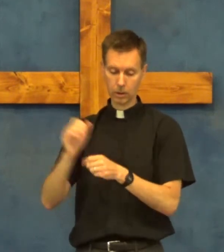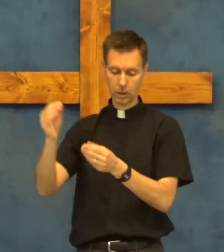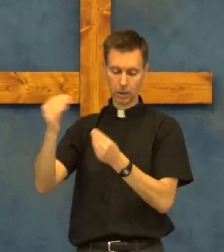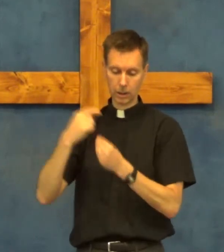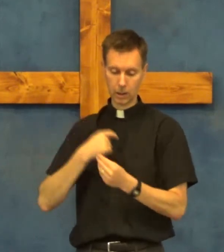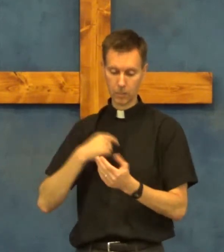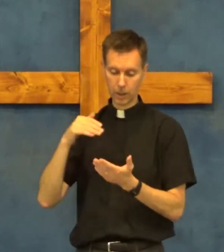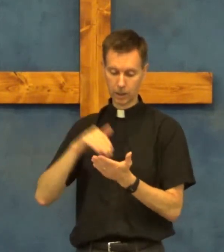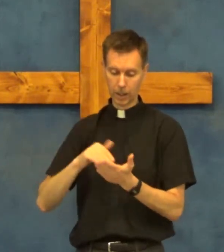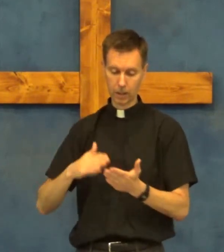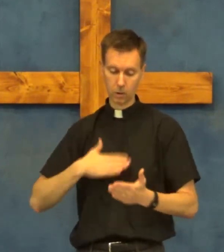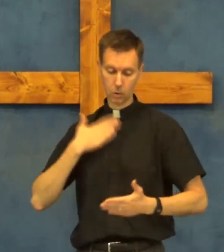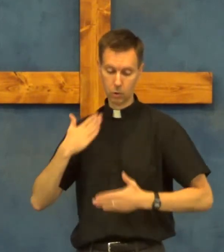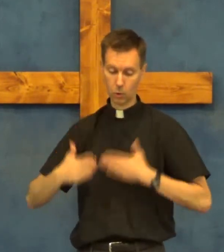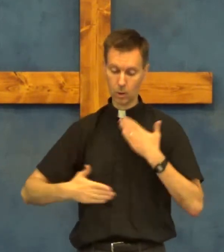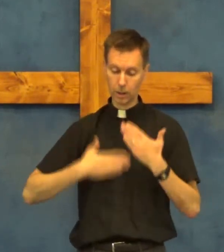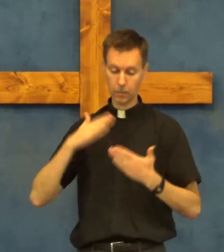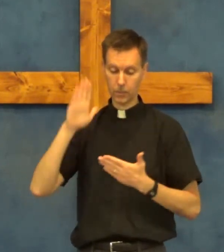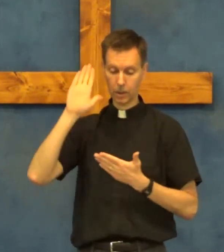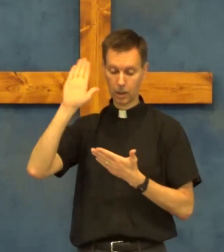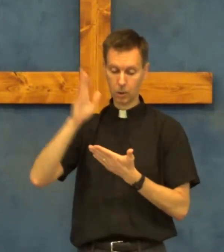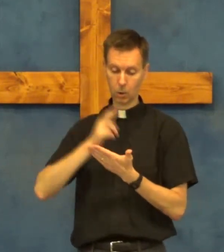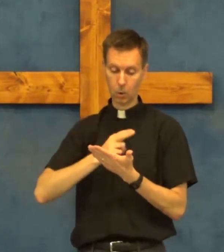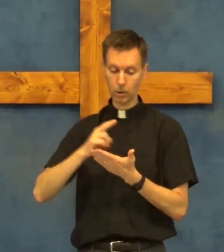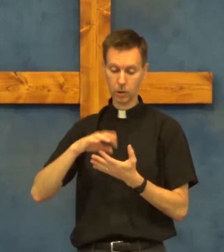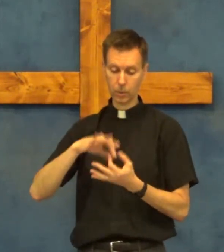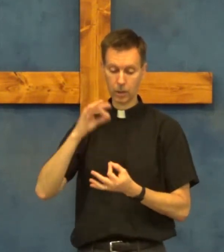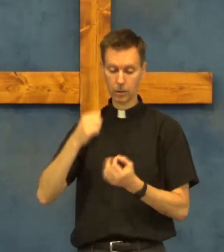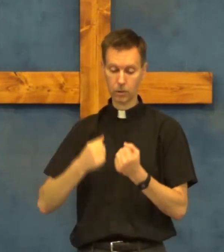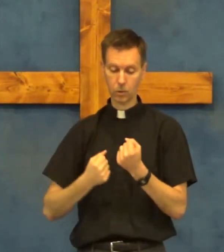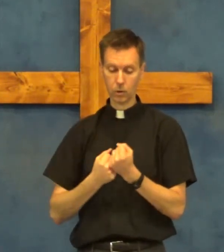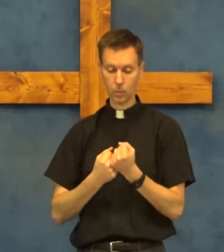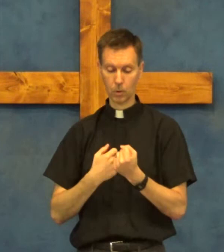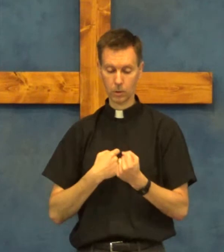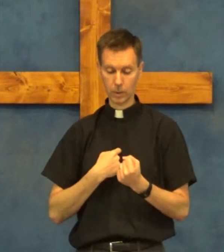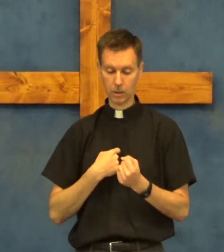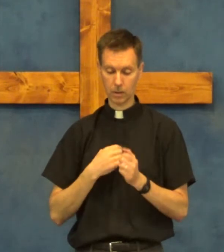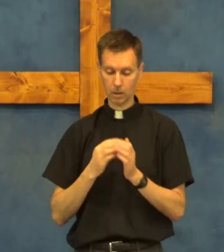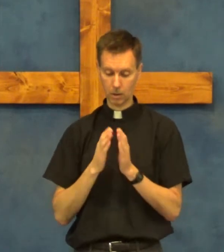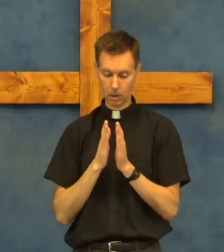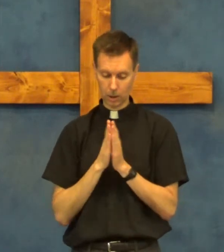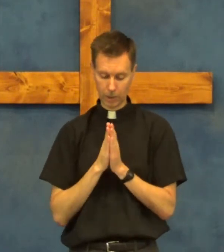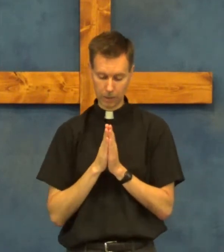give me again joy and your Holy Spirit to support you Amen